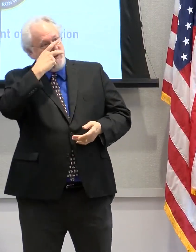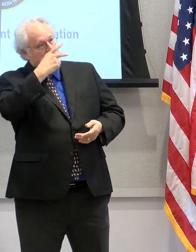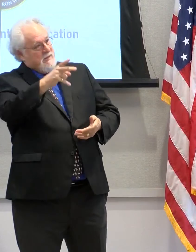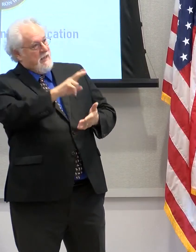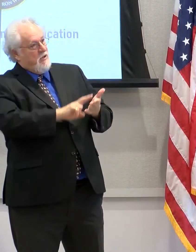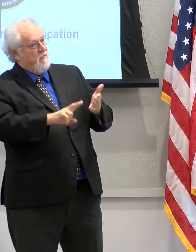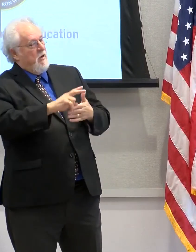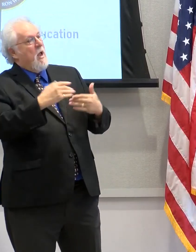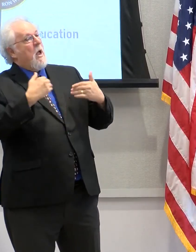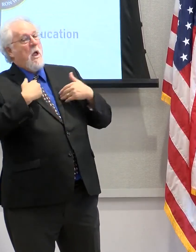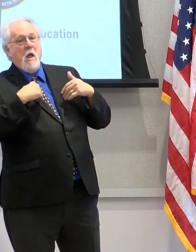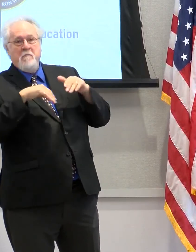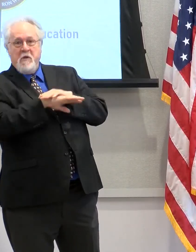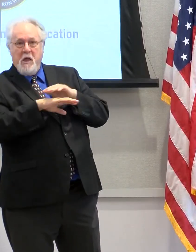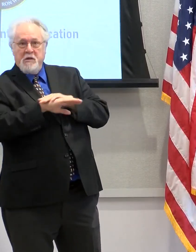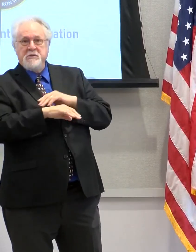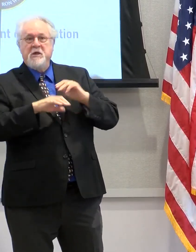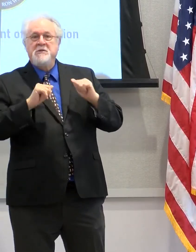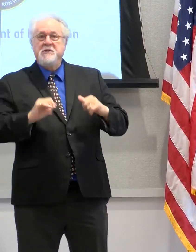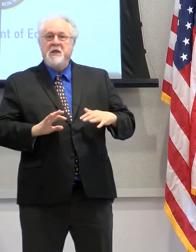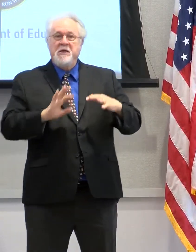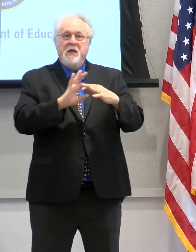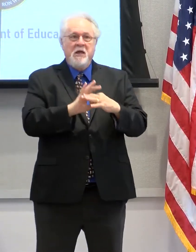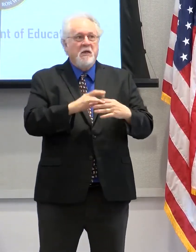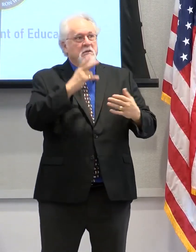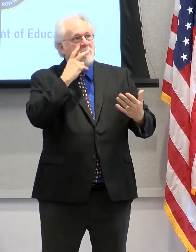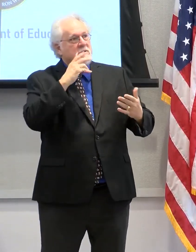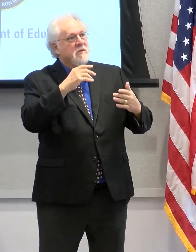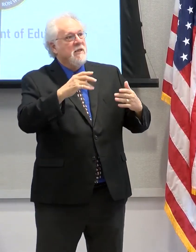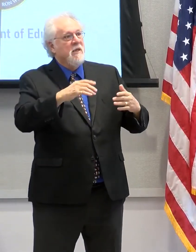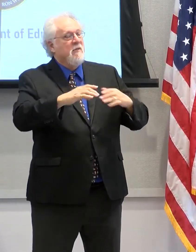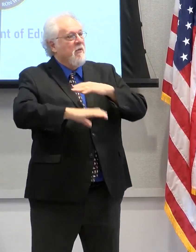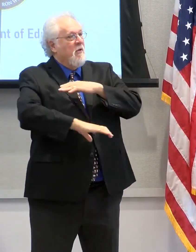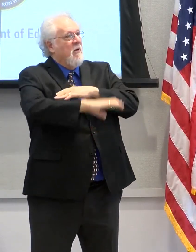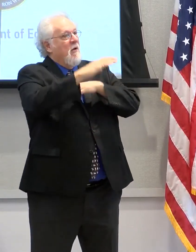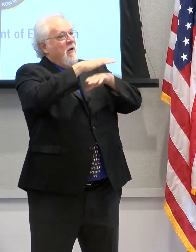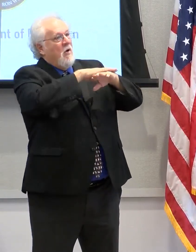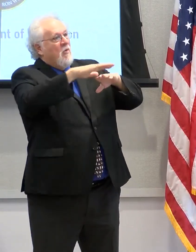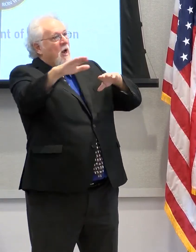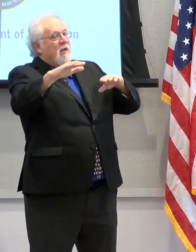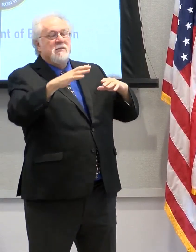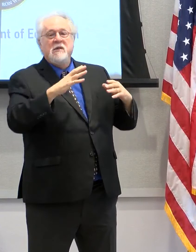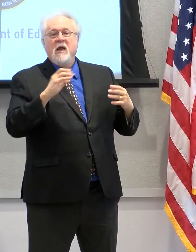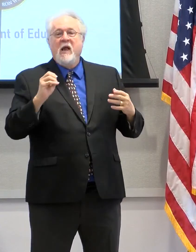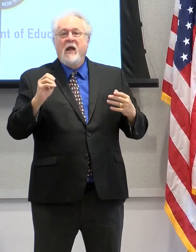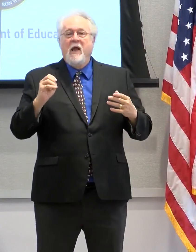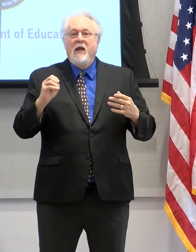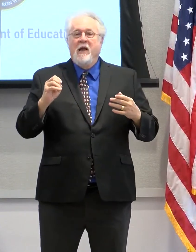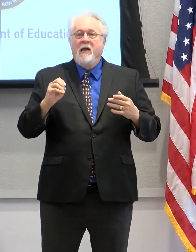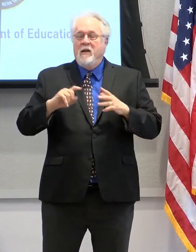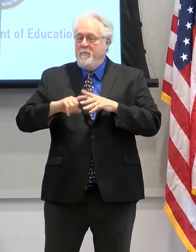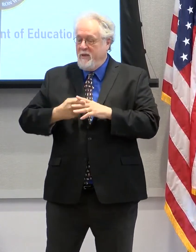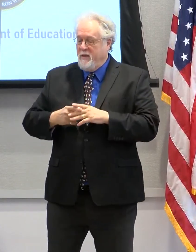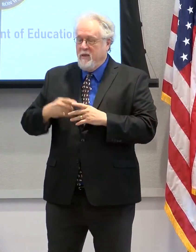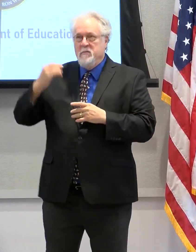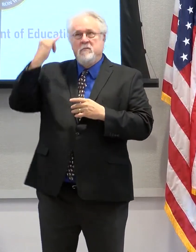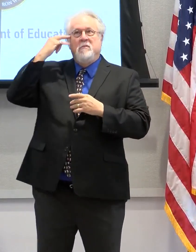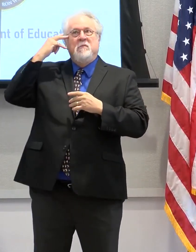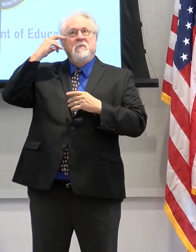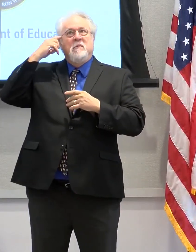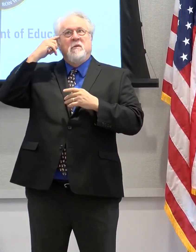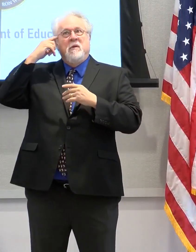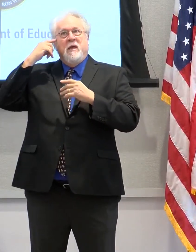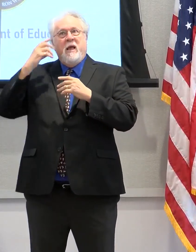They have access and connect and see what that horizon is. Or they can also begin programming and start